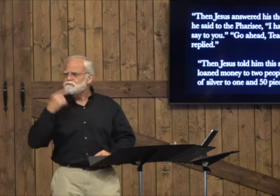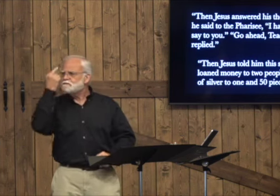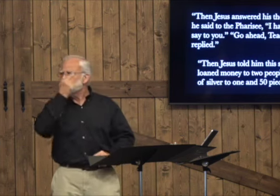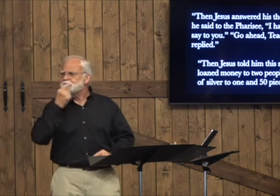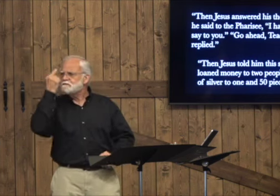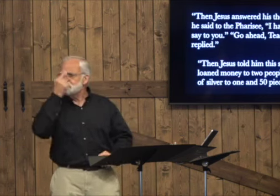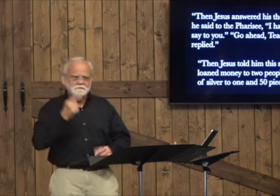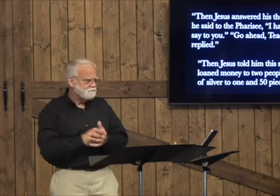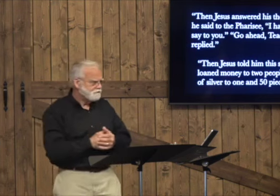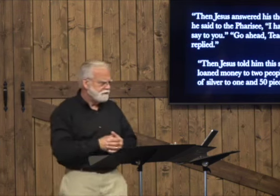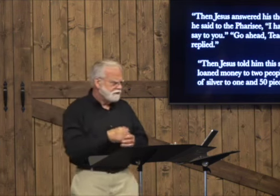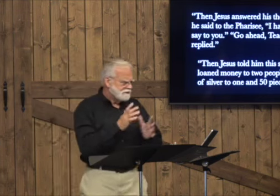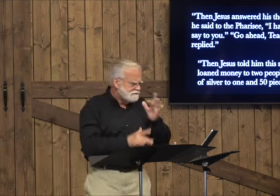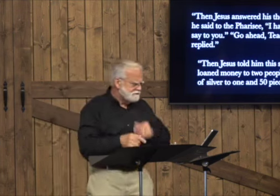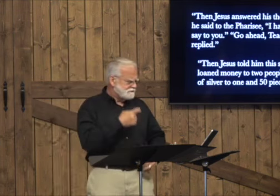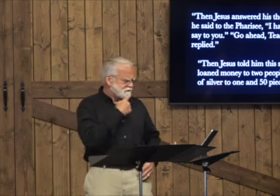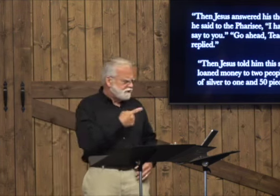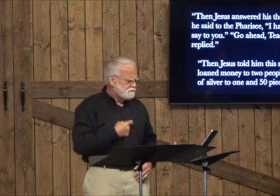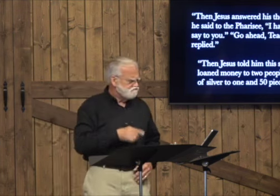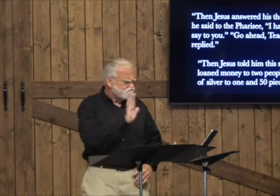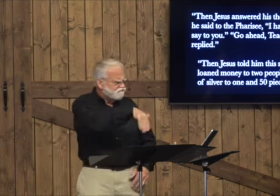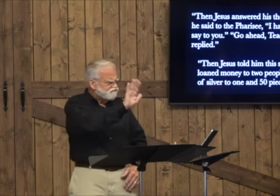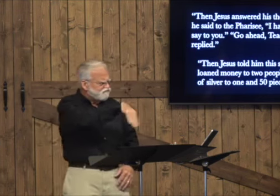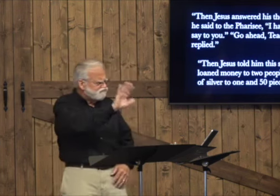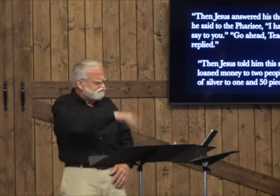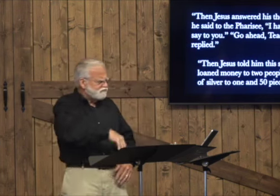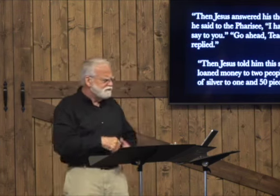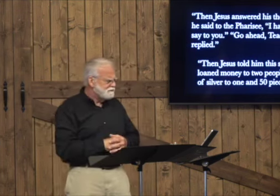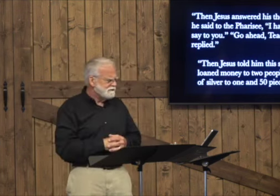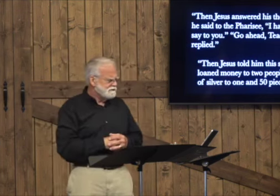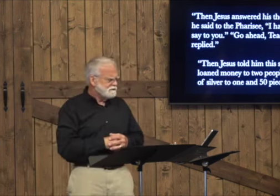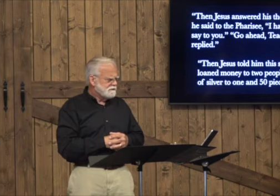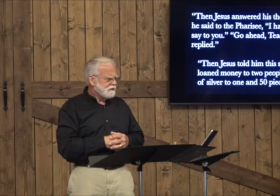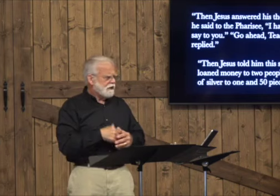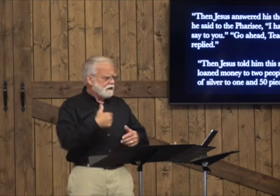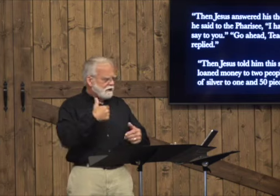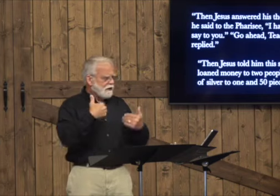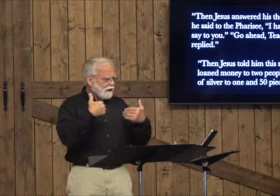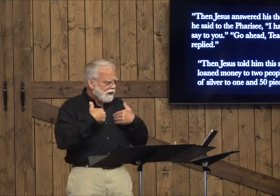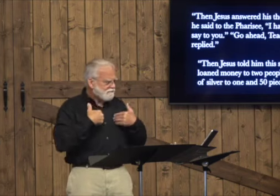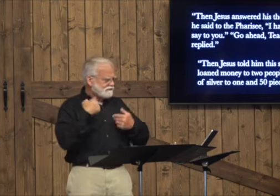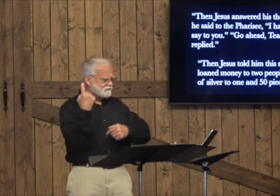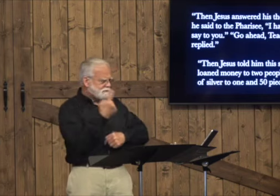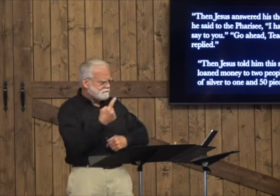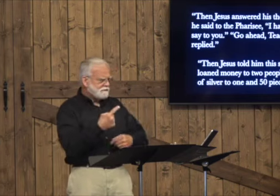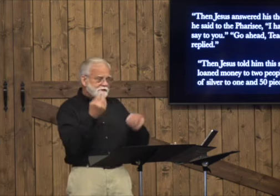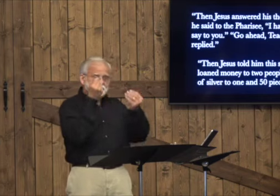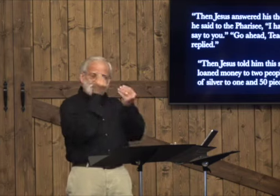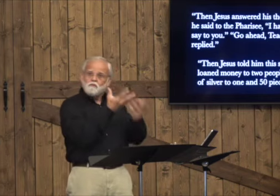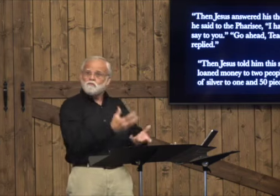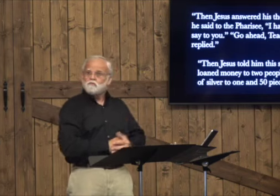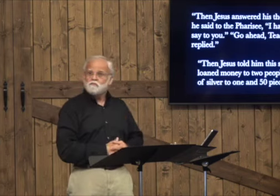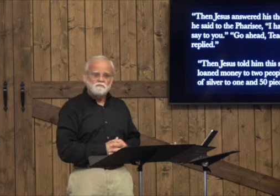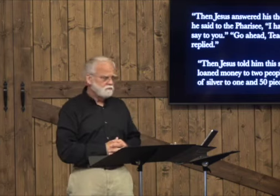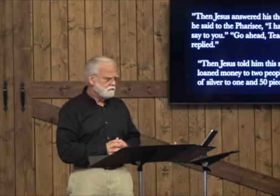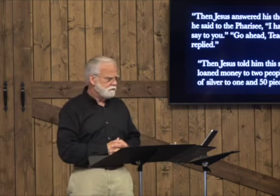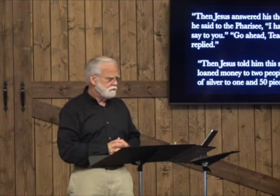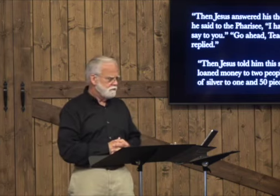Jesus knew what the man was saying. He said, Simon, I have something to say to you.